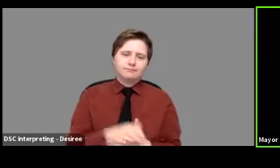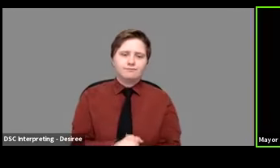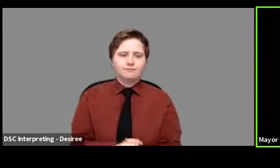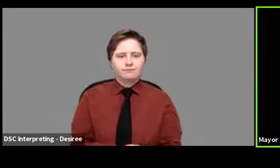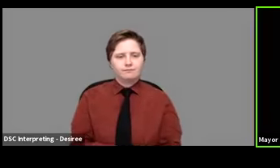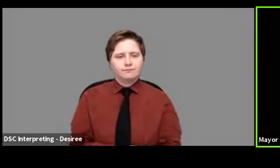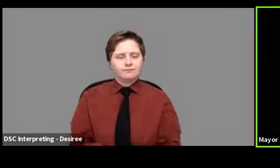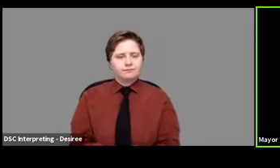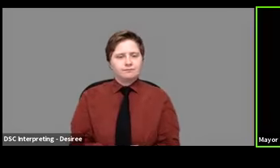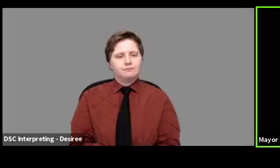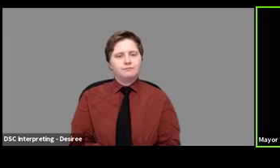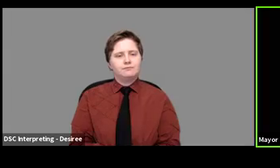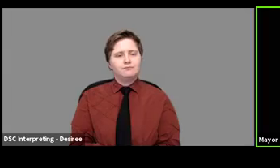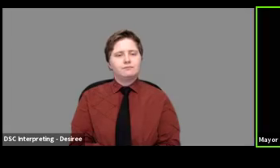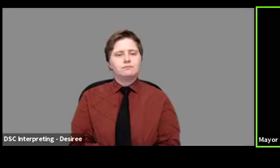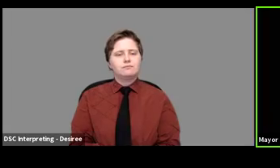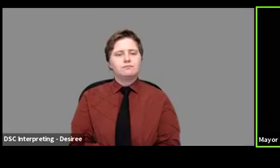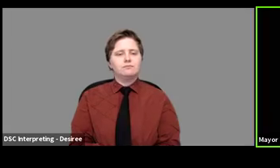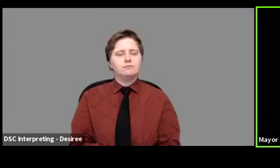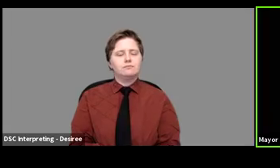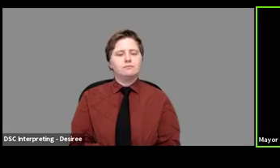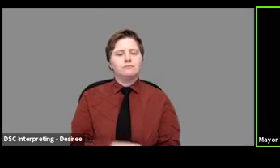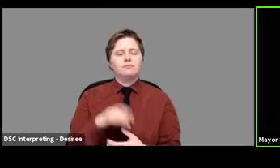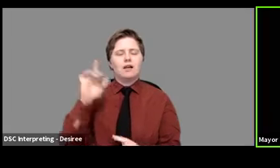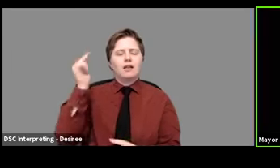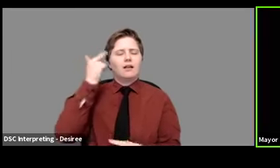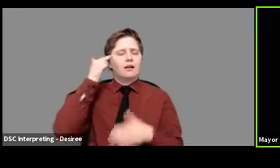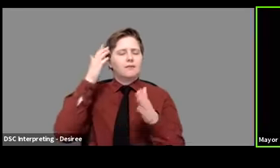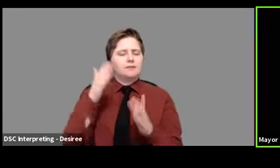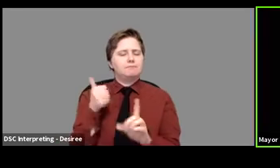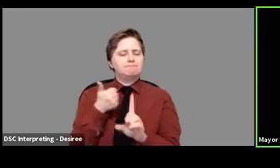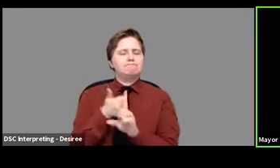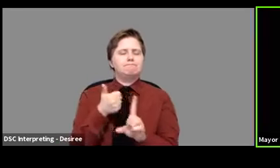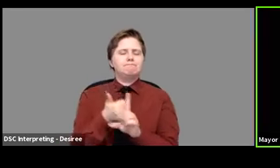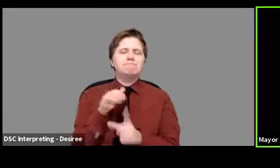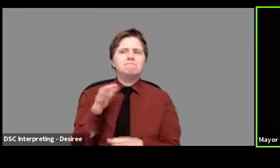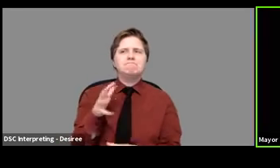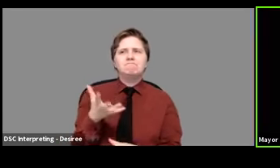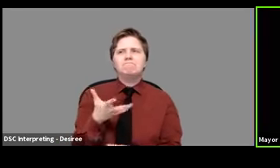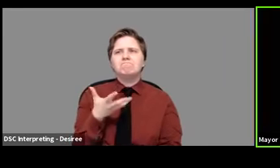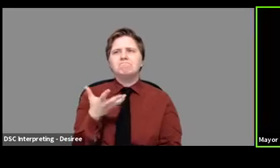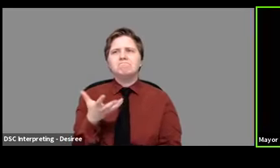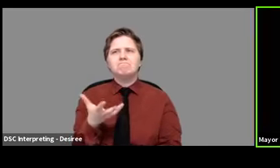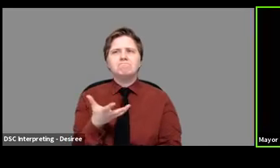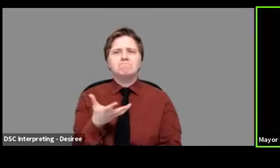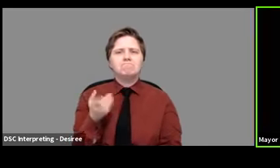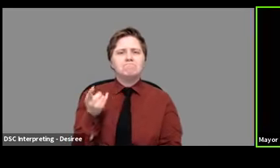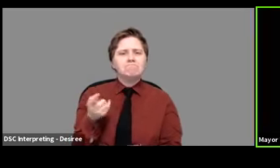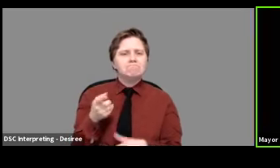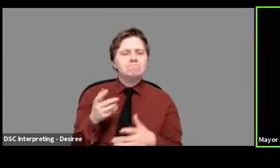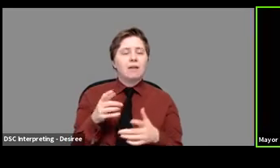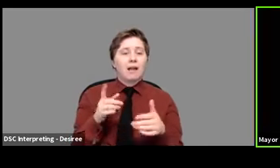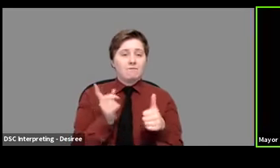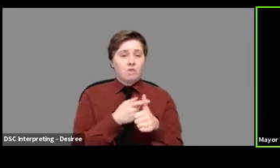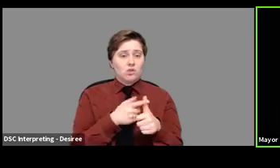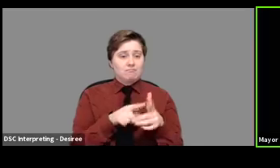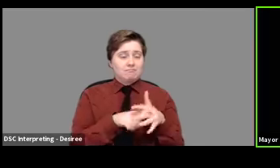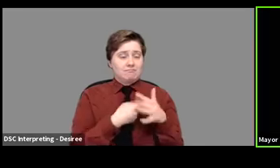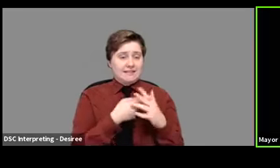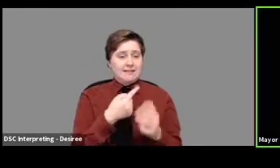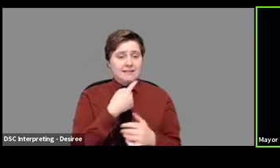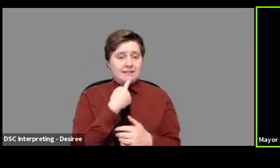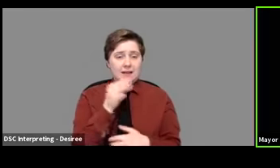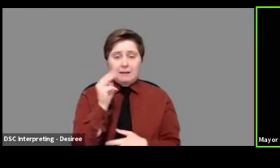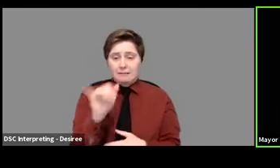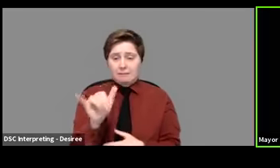sort of, he initially said that